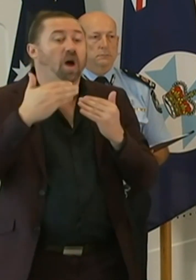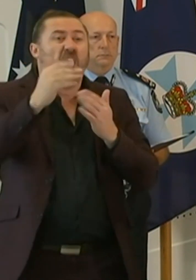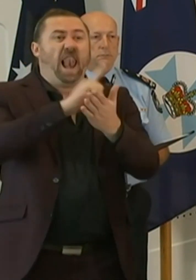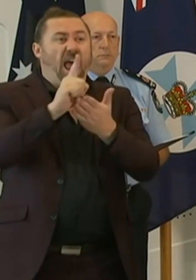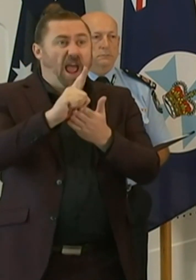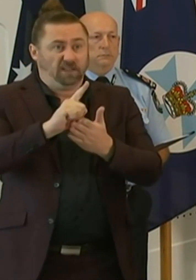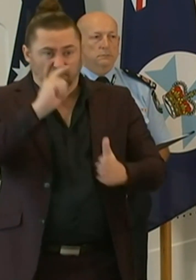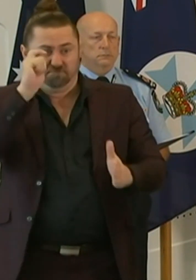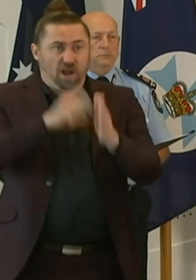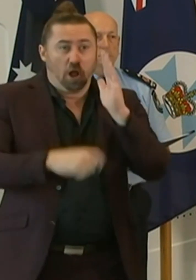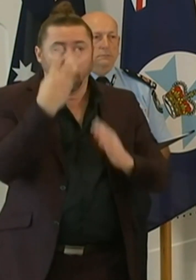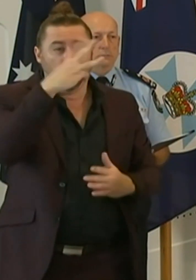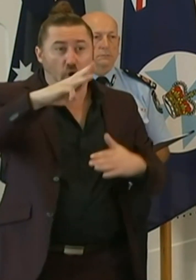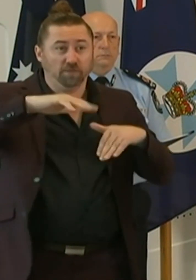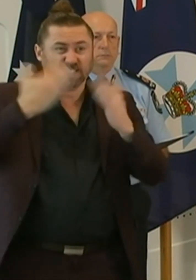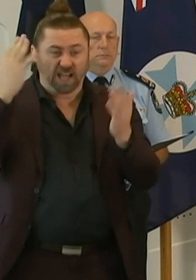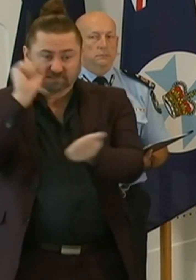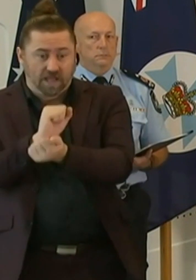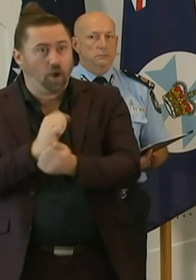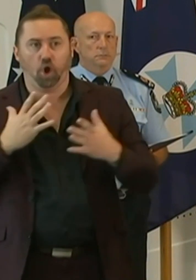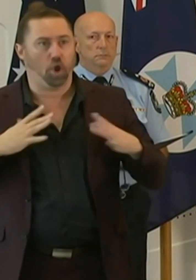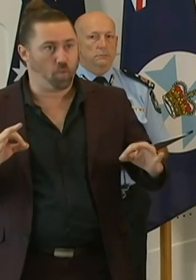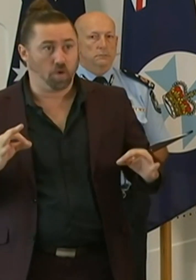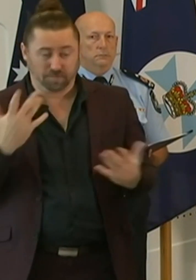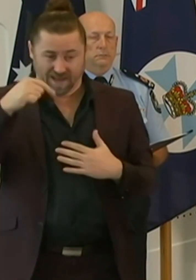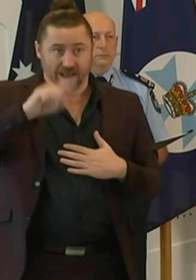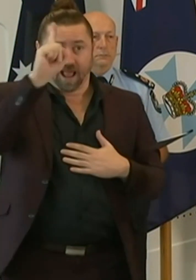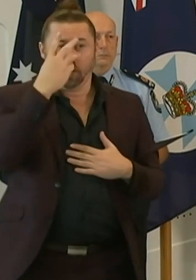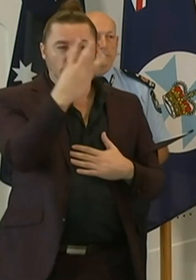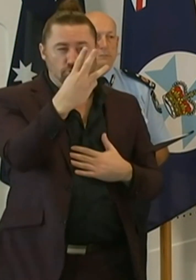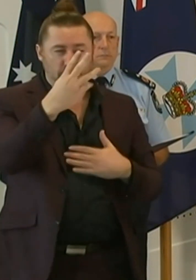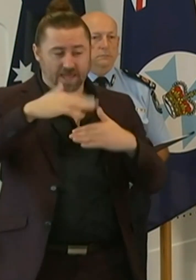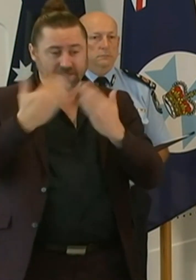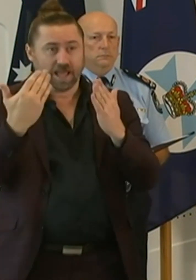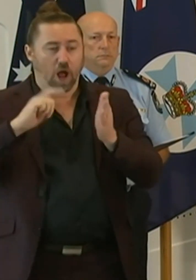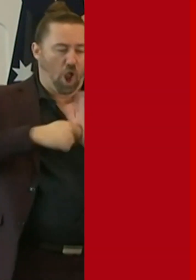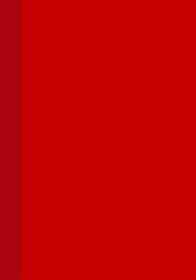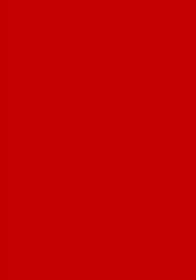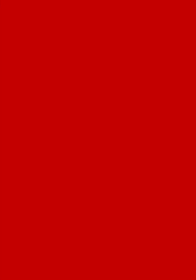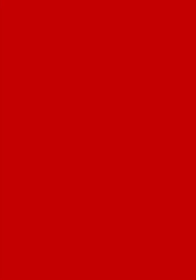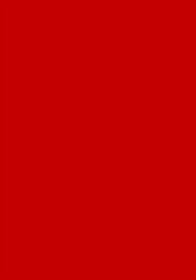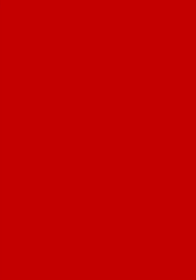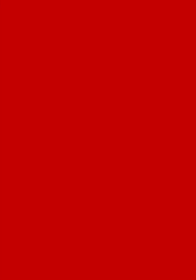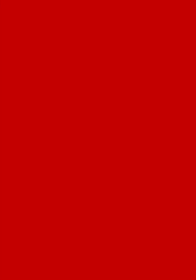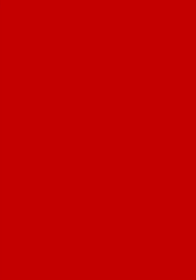So we will do a very strong three-day lockdown in those areas.